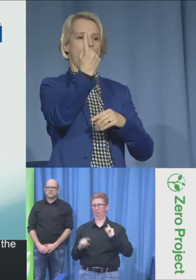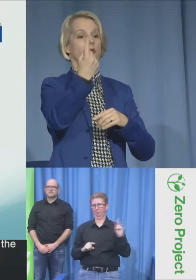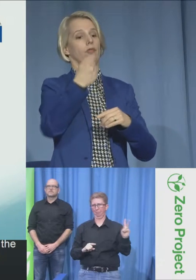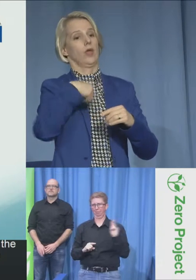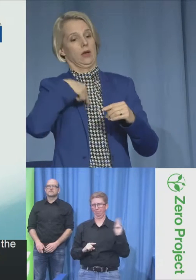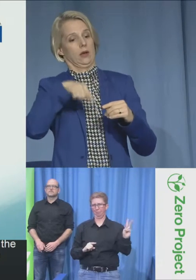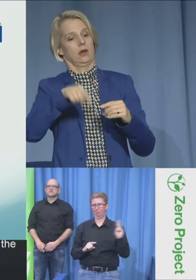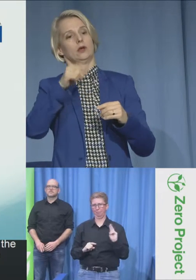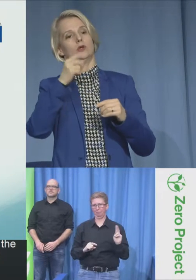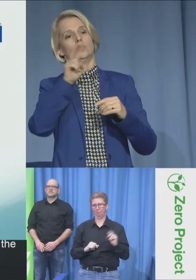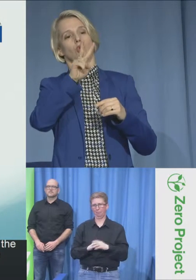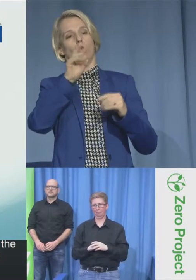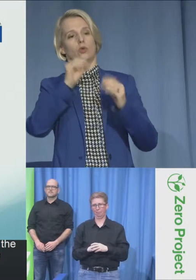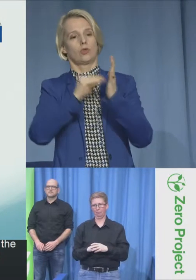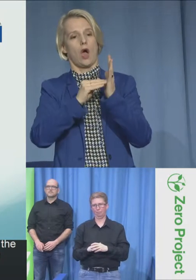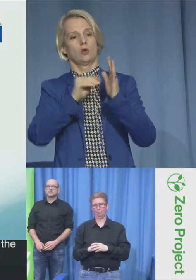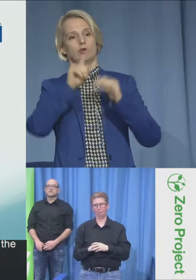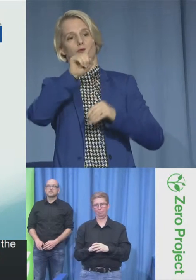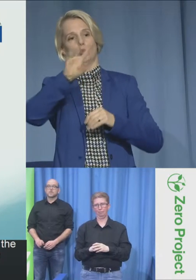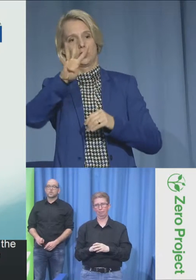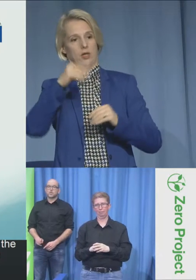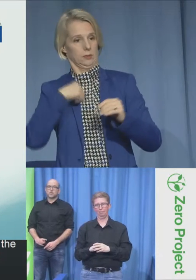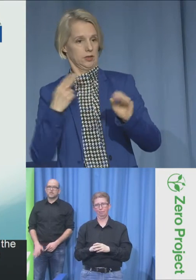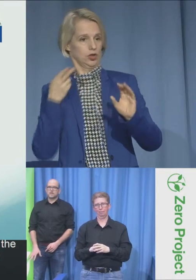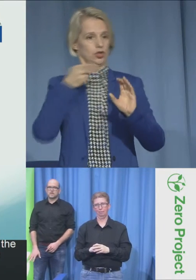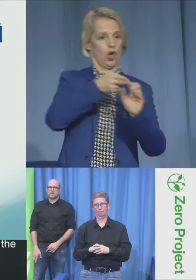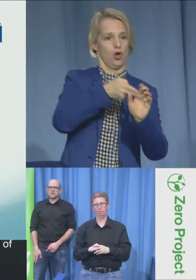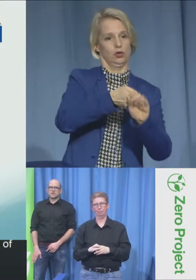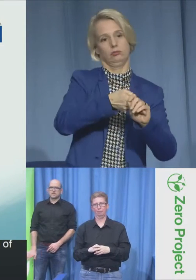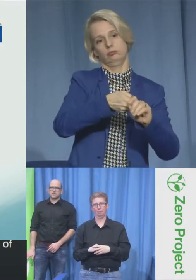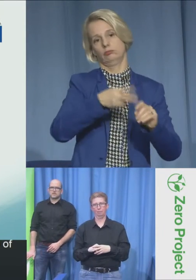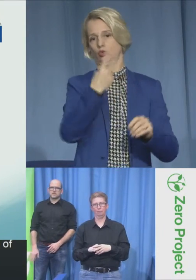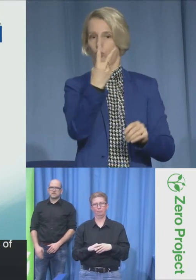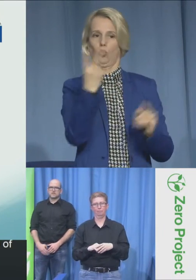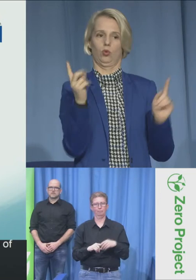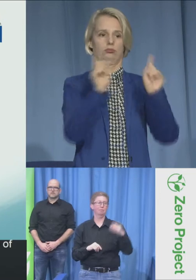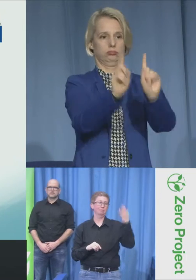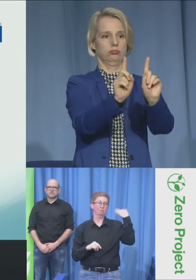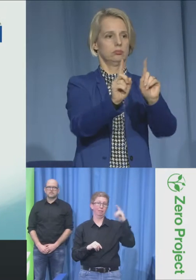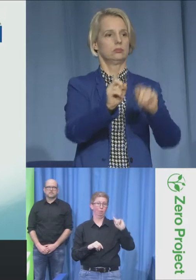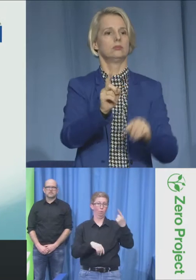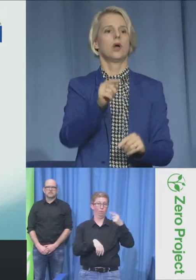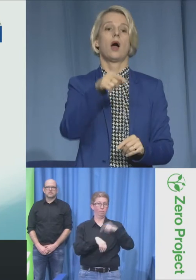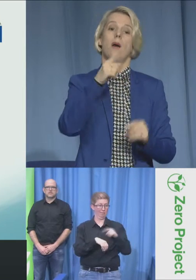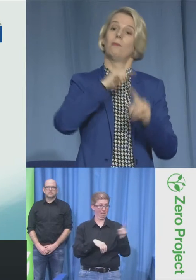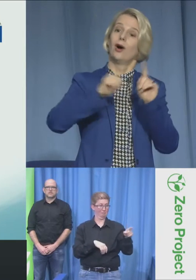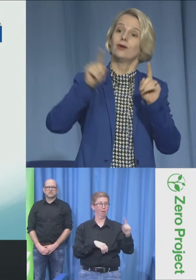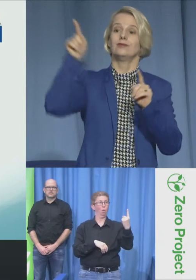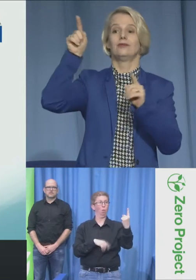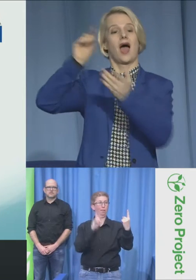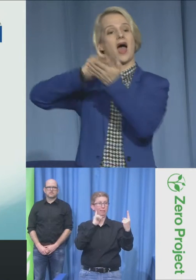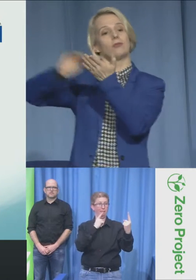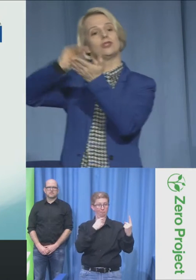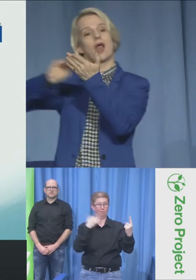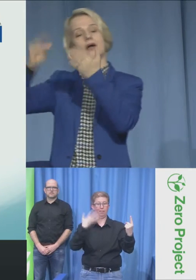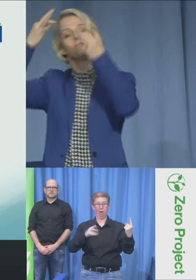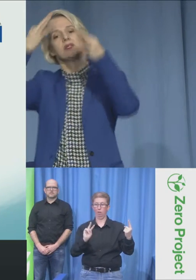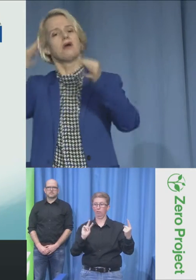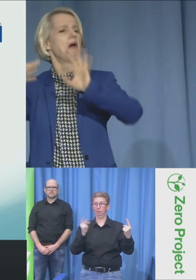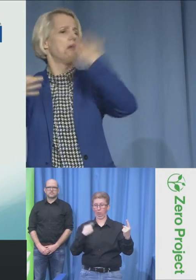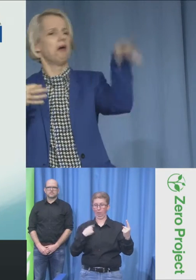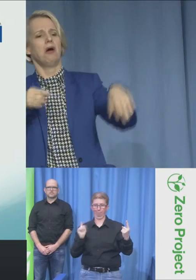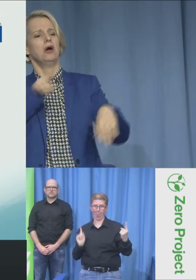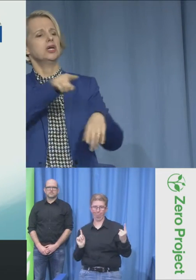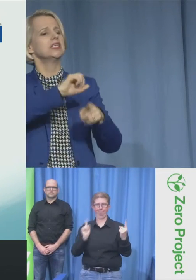So he was the only deaf member. Then in 2014, I joined the parliament, and then we were two.